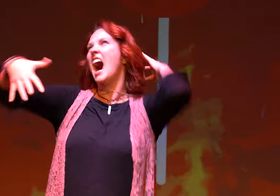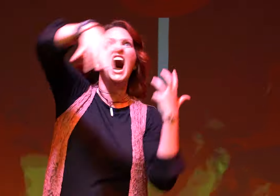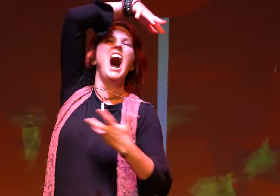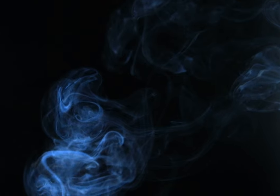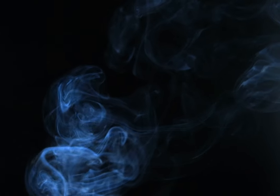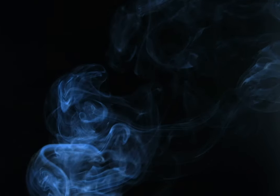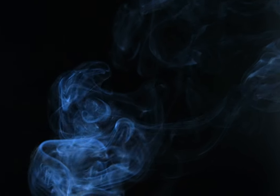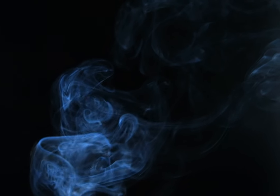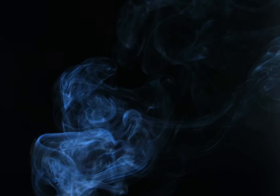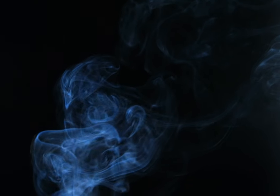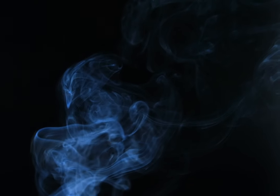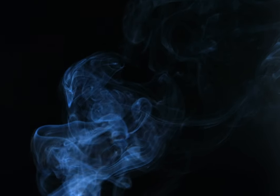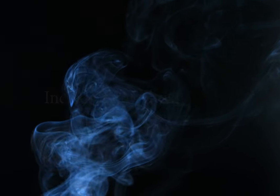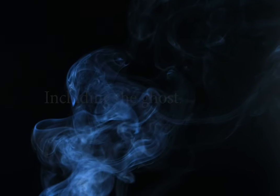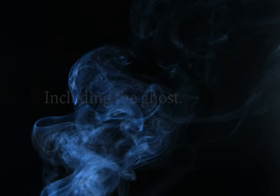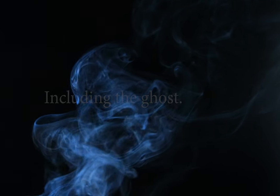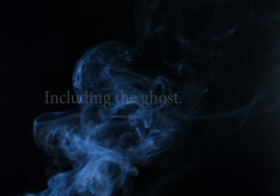I'm Chip.